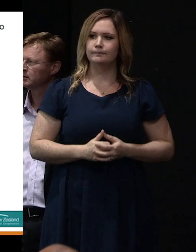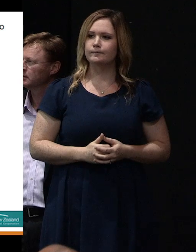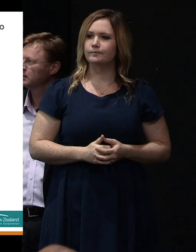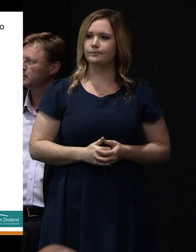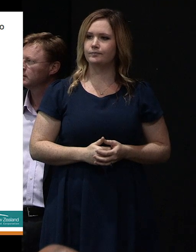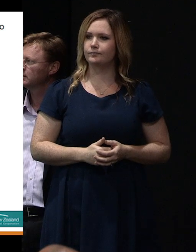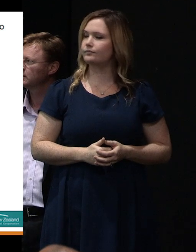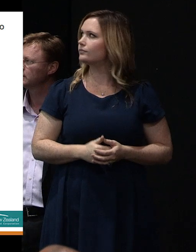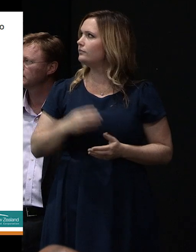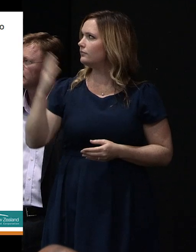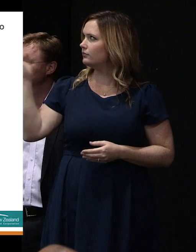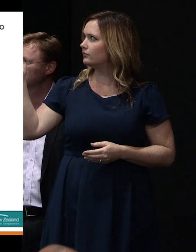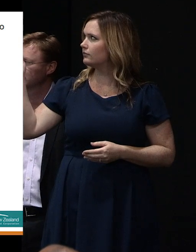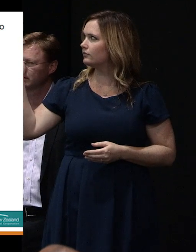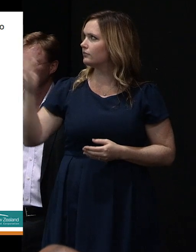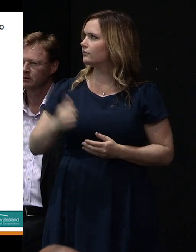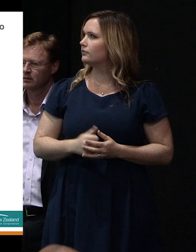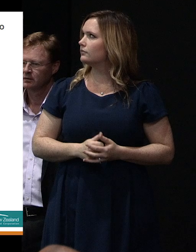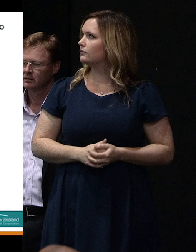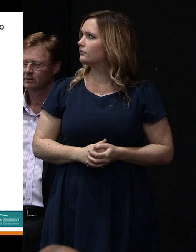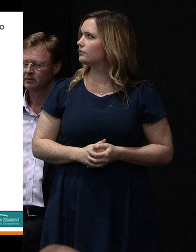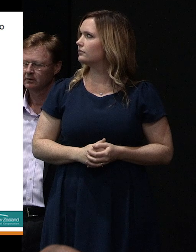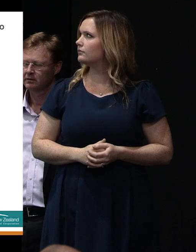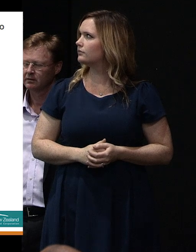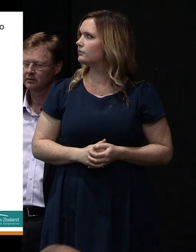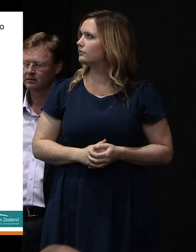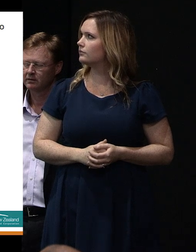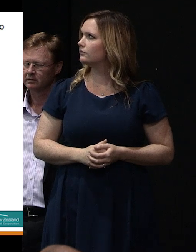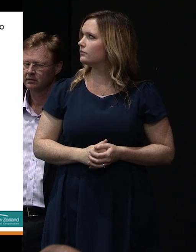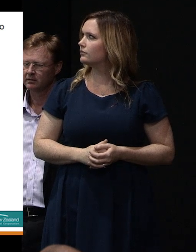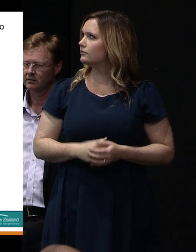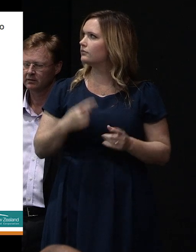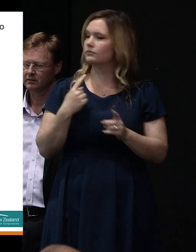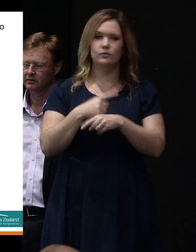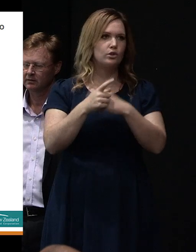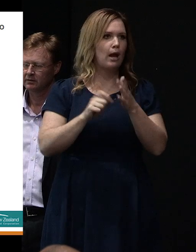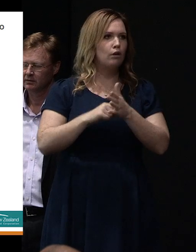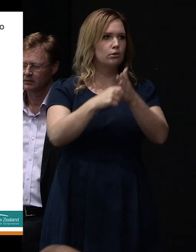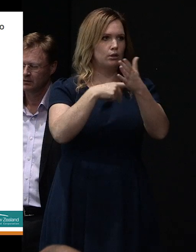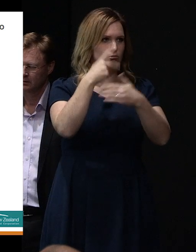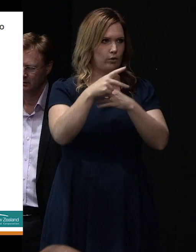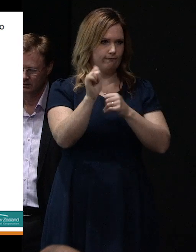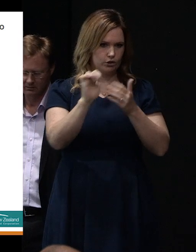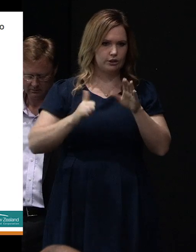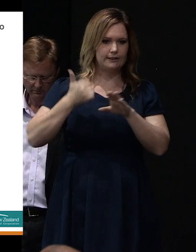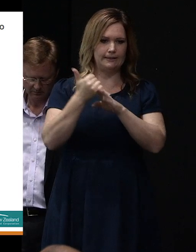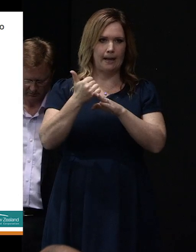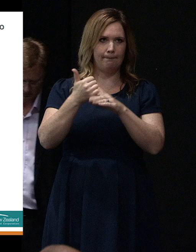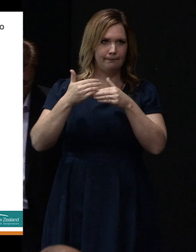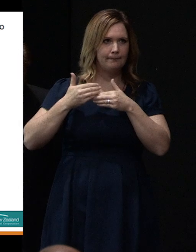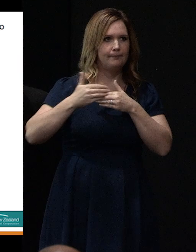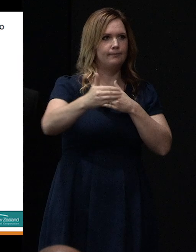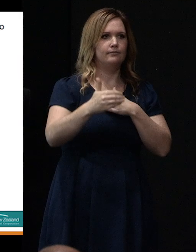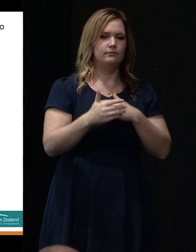So this slide gives you an overview of the repair programme that we have instigated. Obviously, you're aware